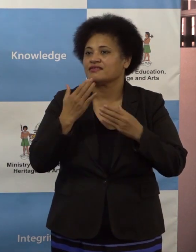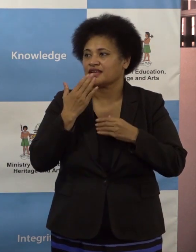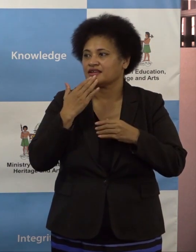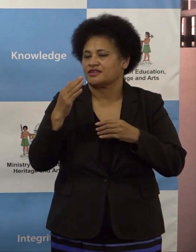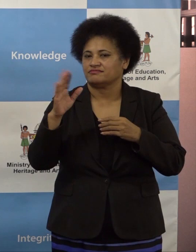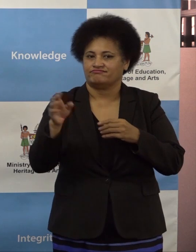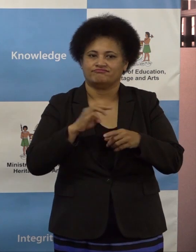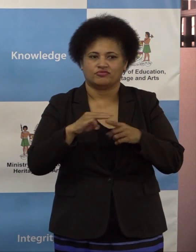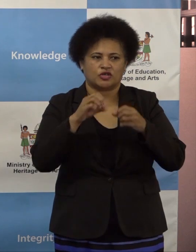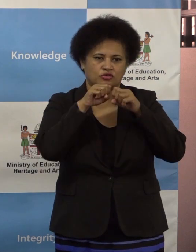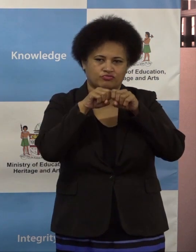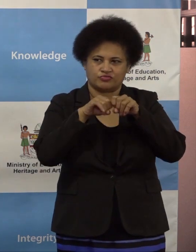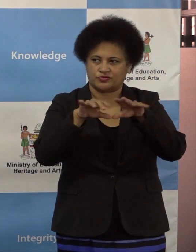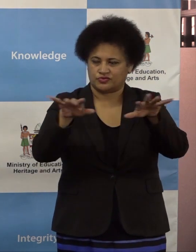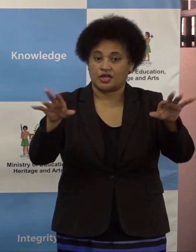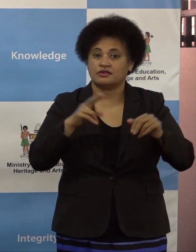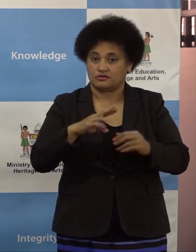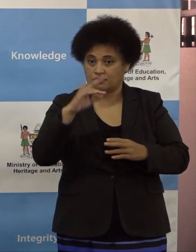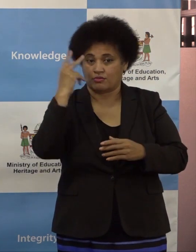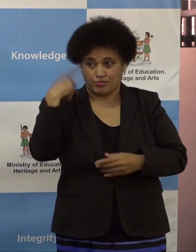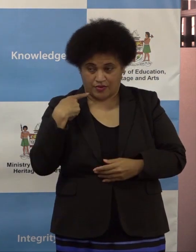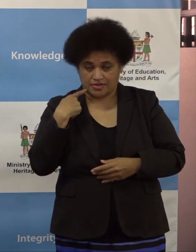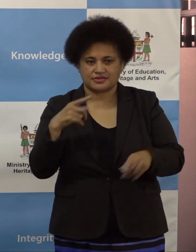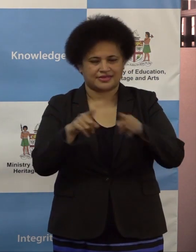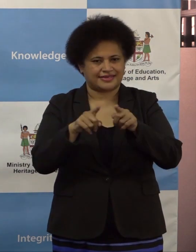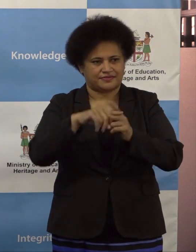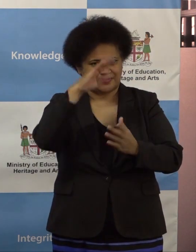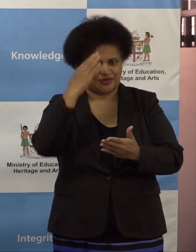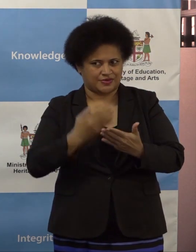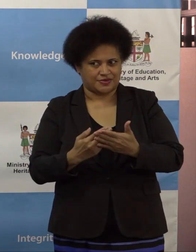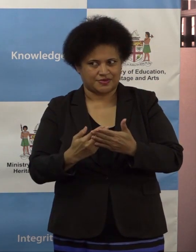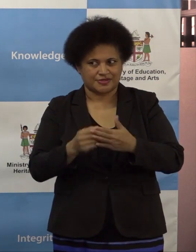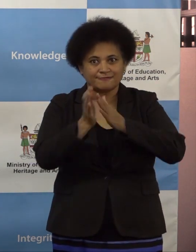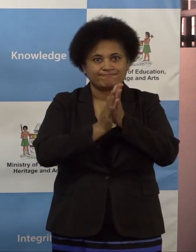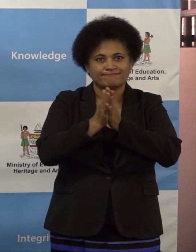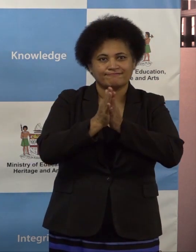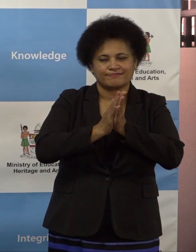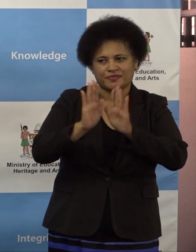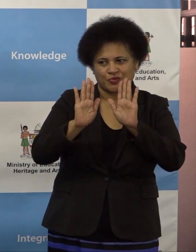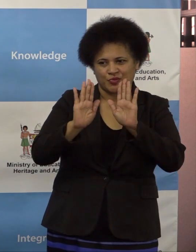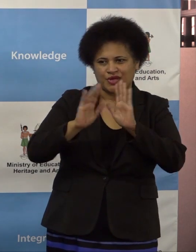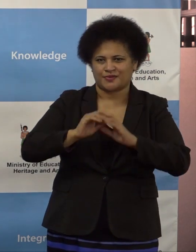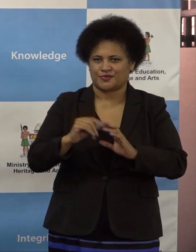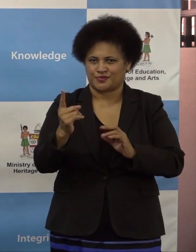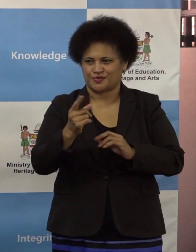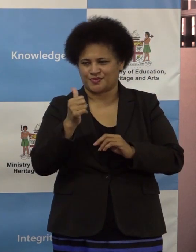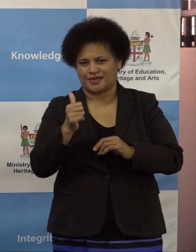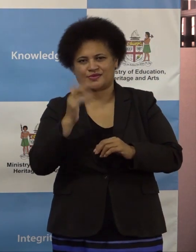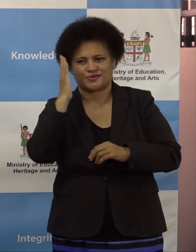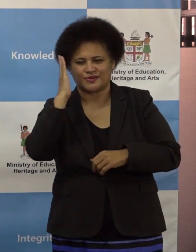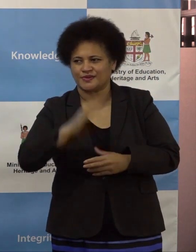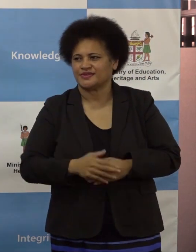message across to our parents as well as to our students who are anxiously waiting for the school reopening.